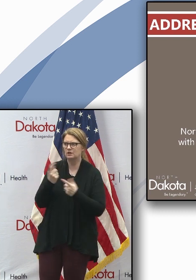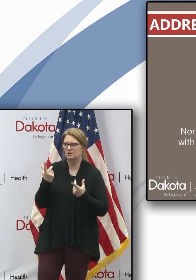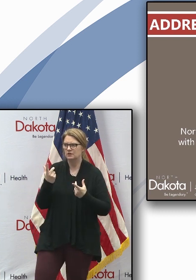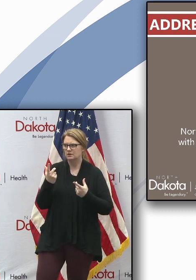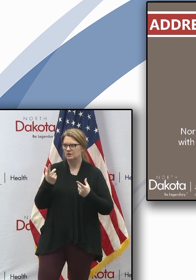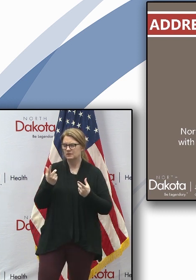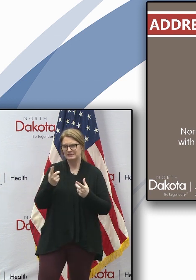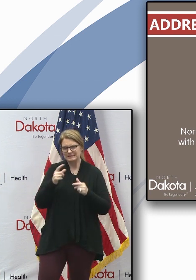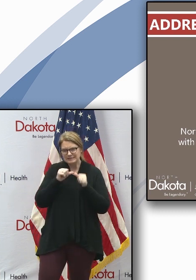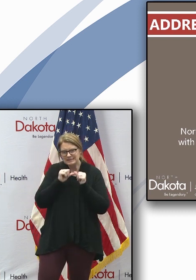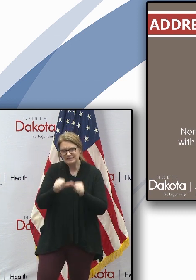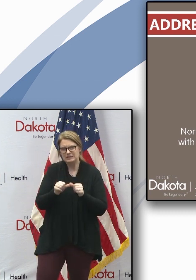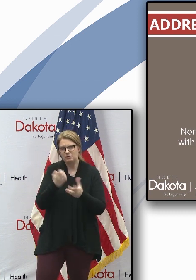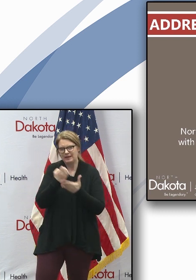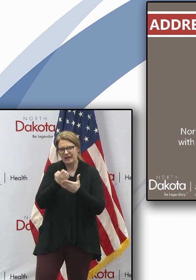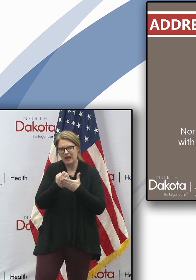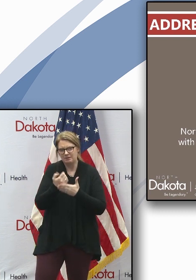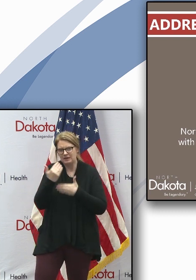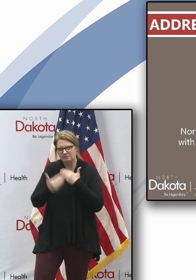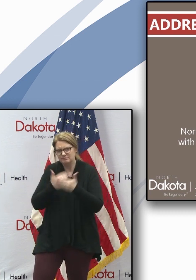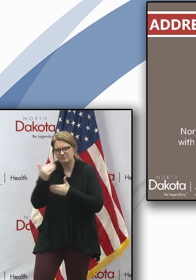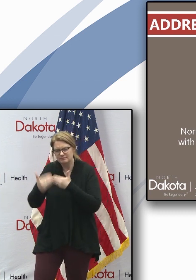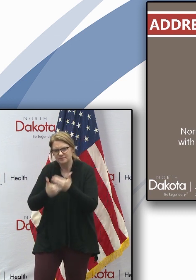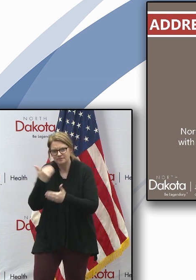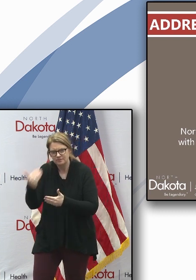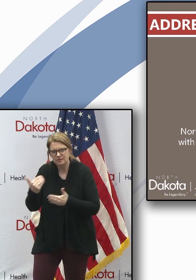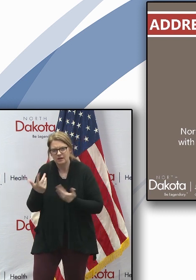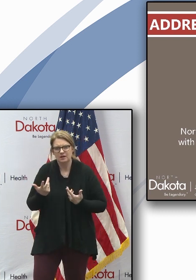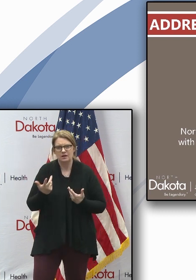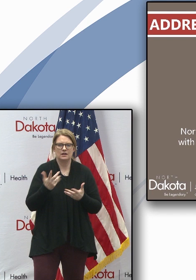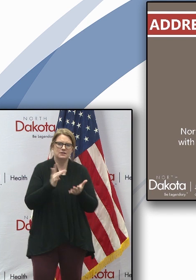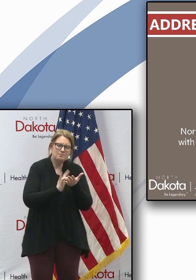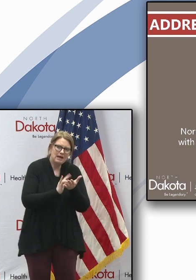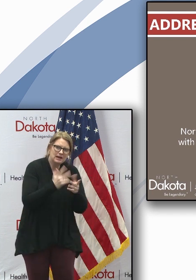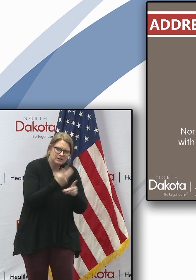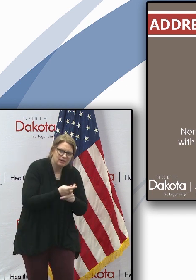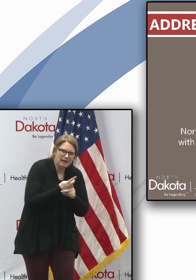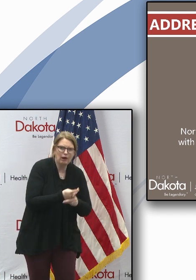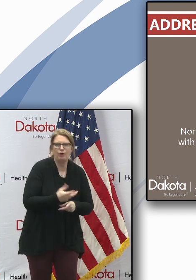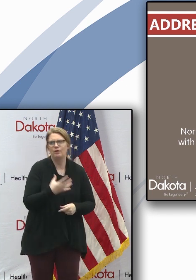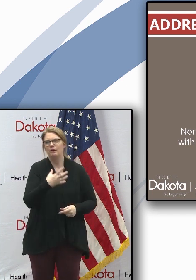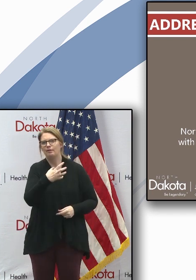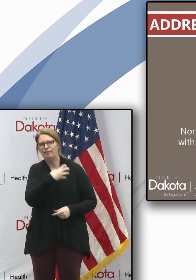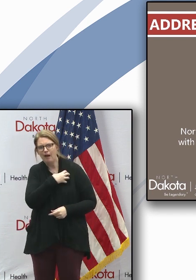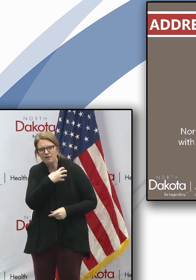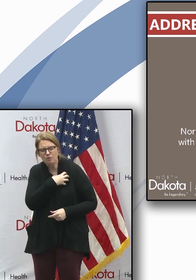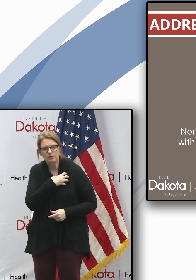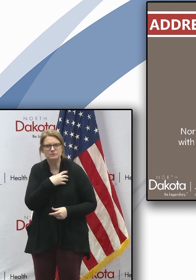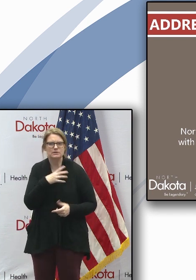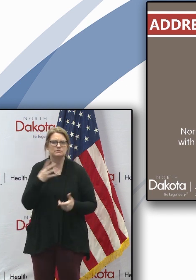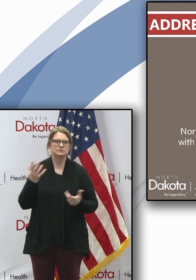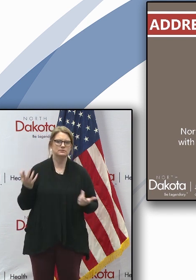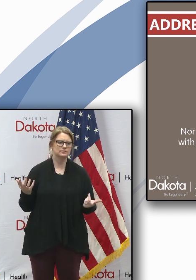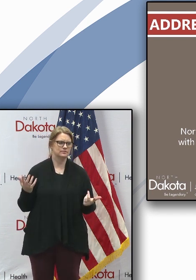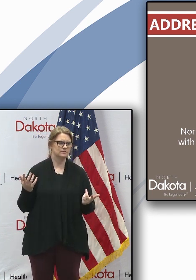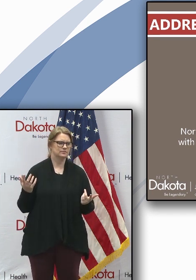economy rolling and continuing to live, you know, medical care, law enforcement and